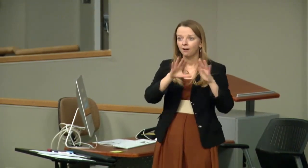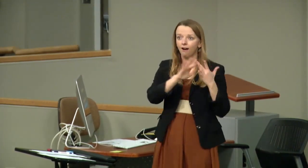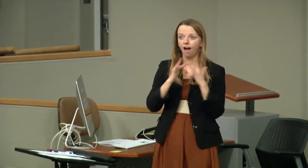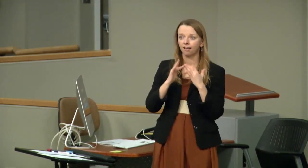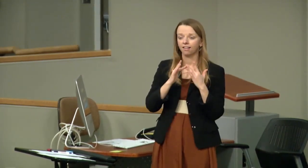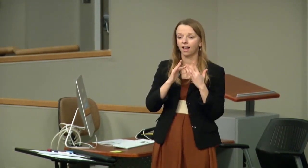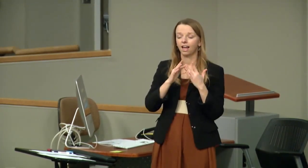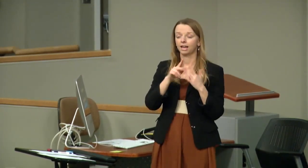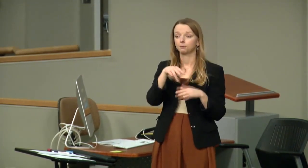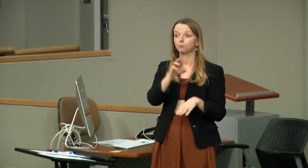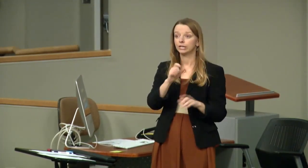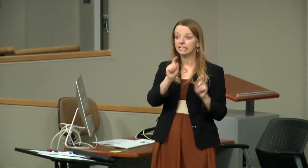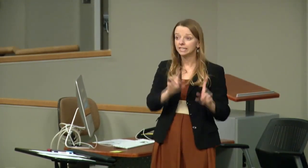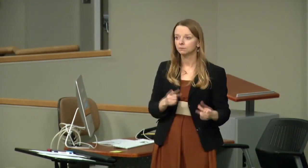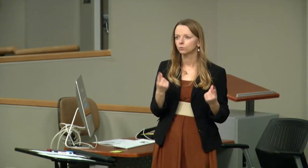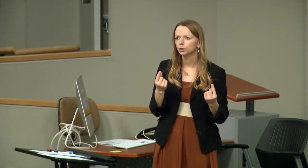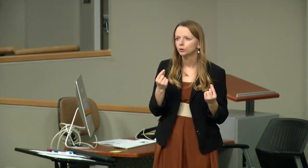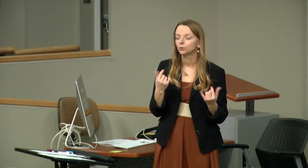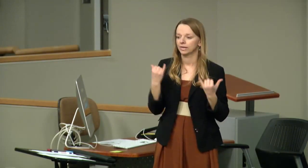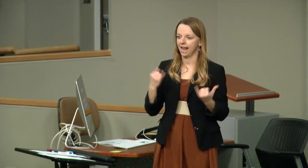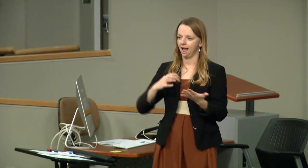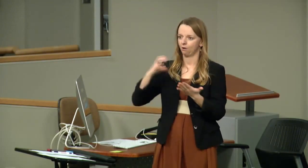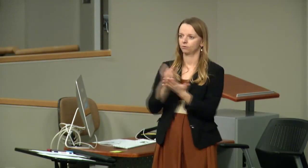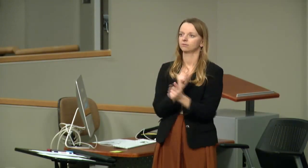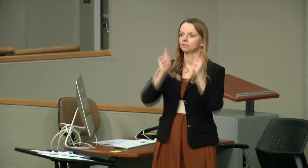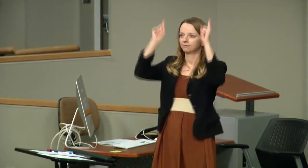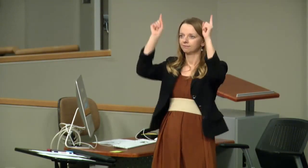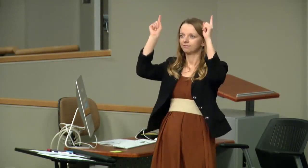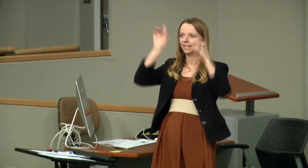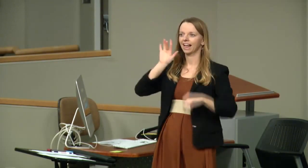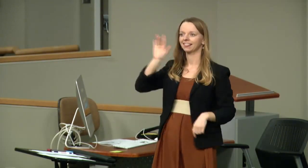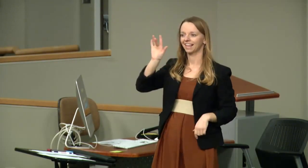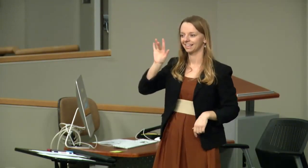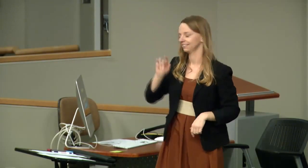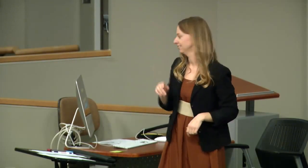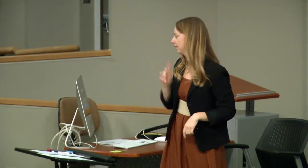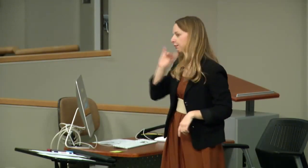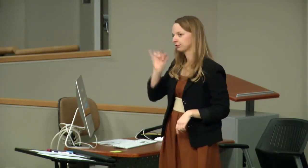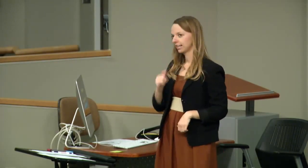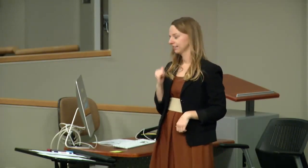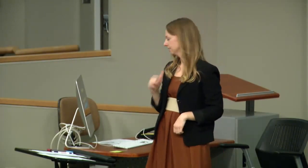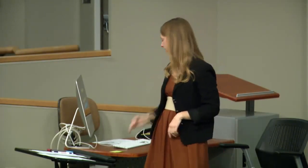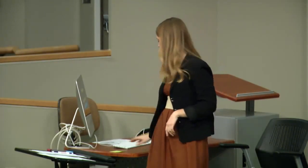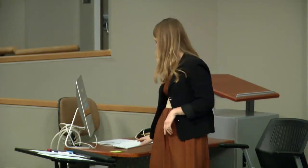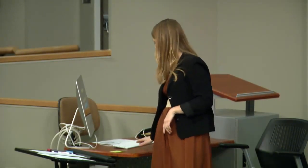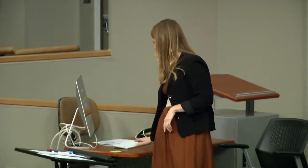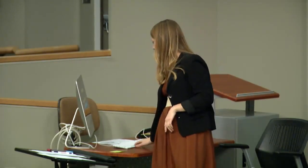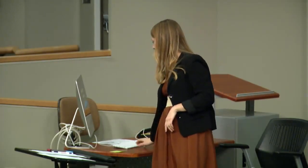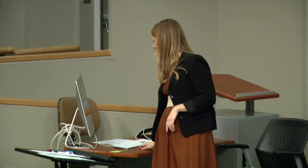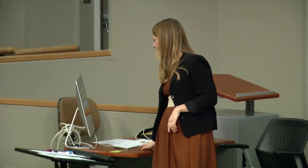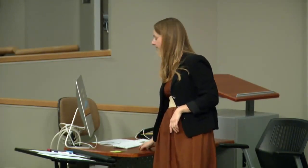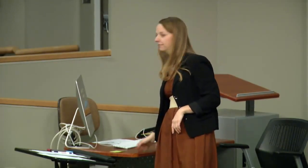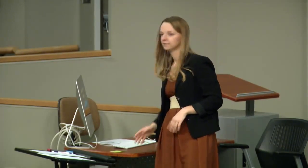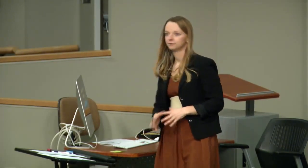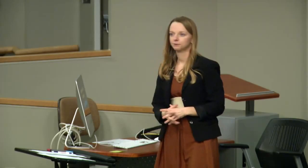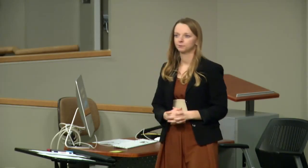If you actually haven't filled out the online information or done the pre-assessment, please do it now. Go ahead and click above what you see. You'll see the link up there.